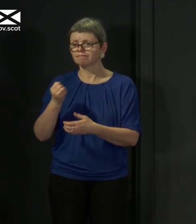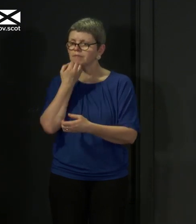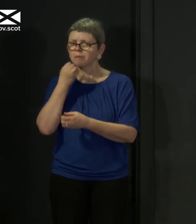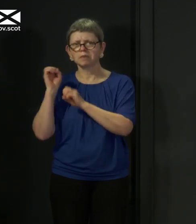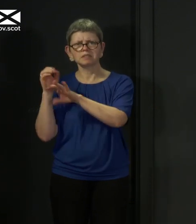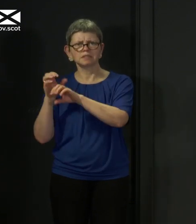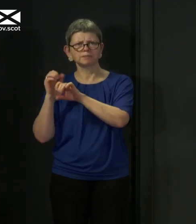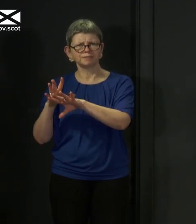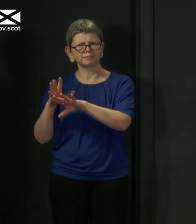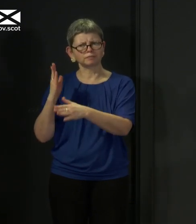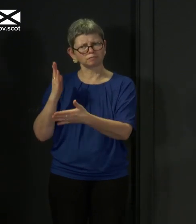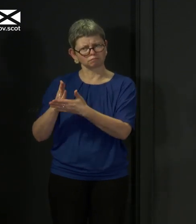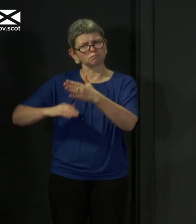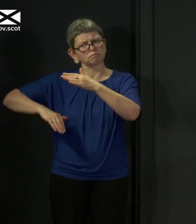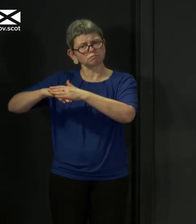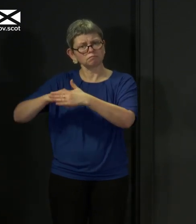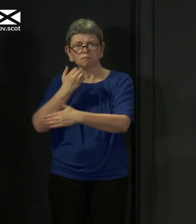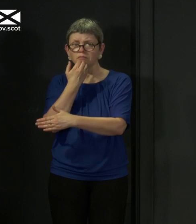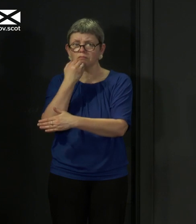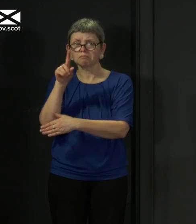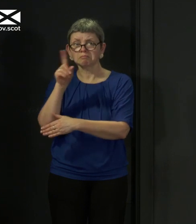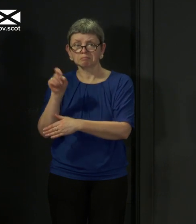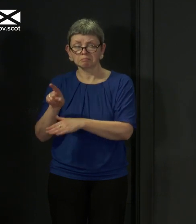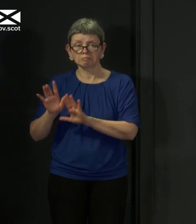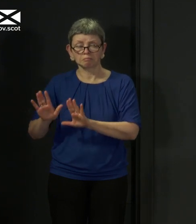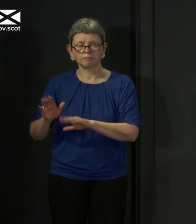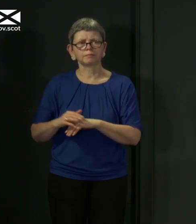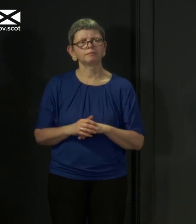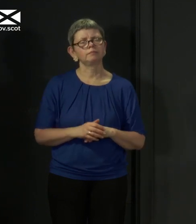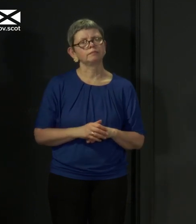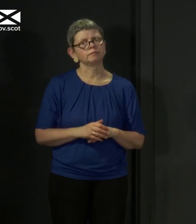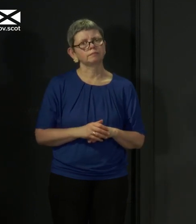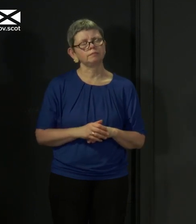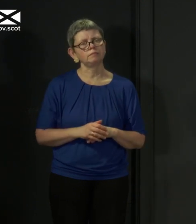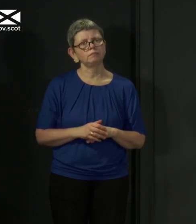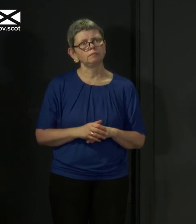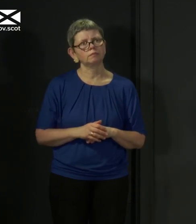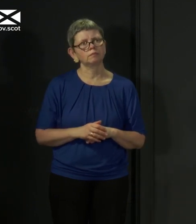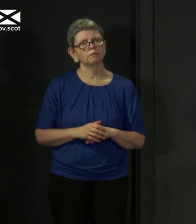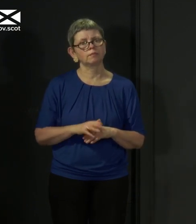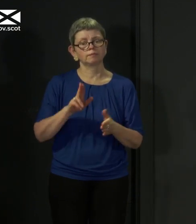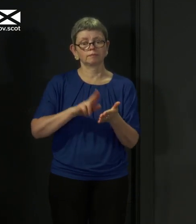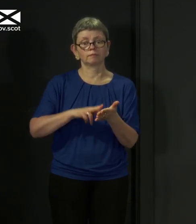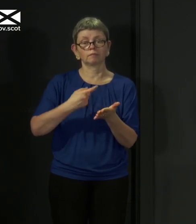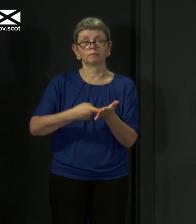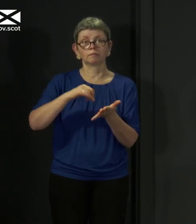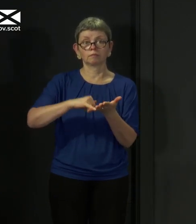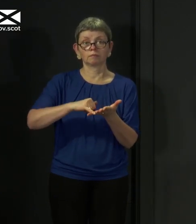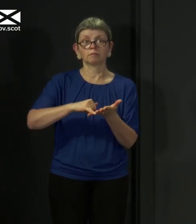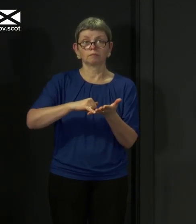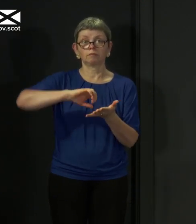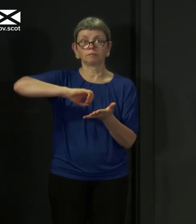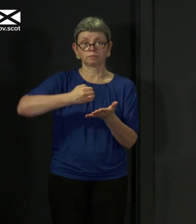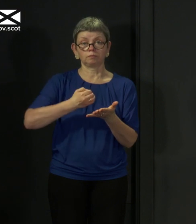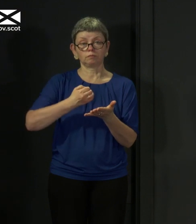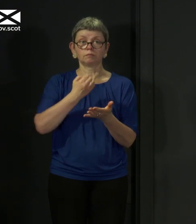account of that. But the other point I would make, which I am, because it's a statement of fact, that the figures that NRS reports on a weekly basis,